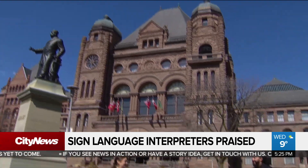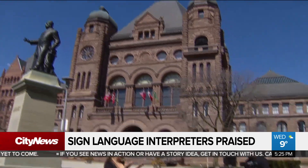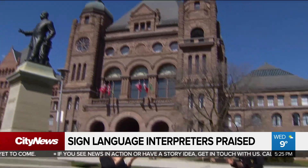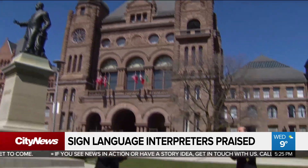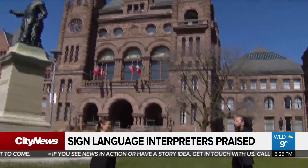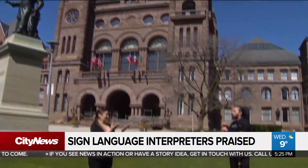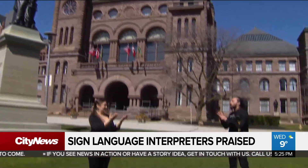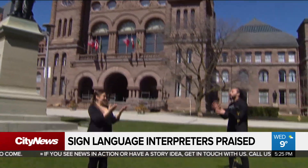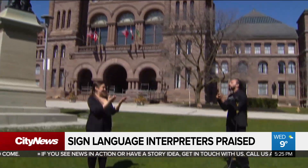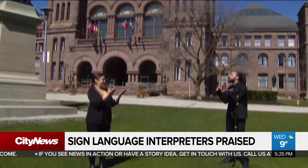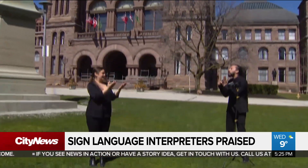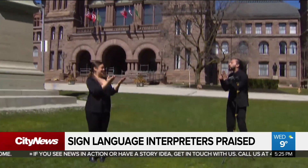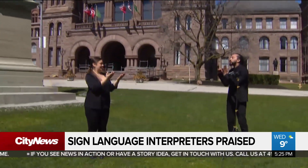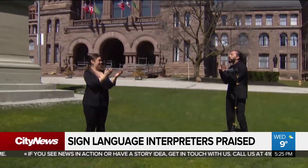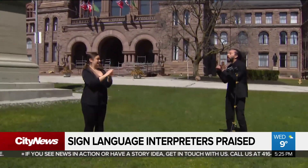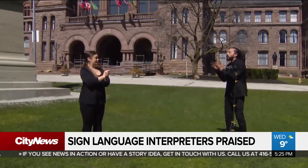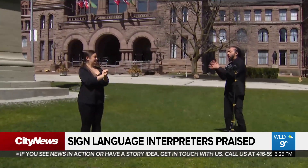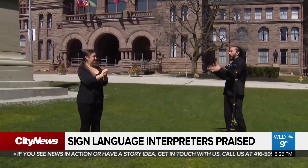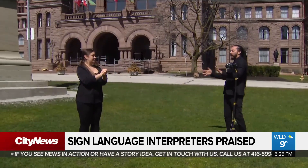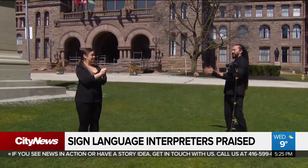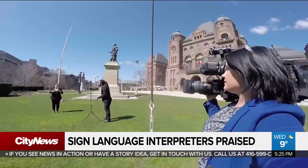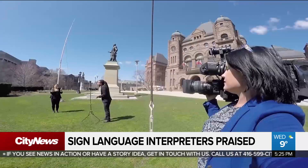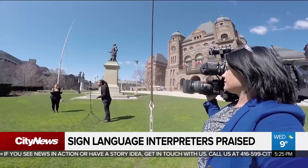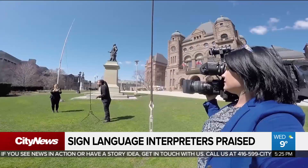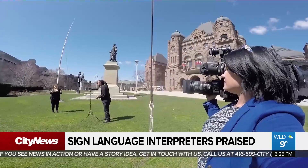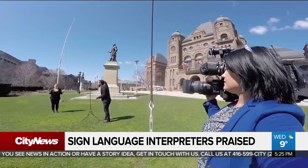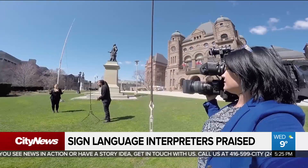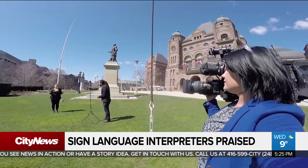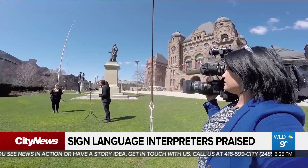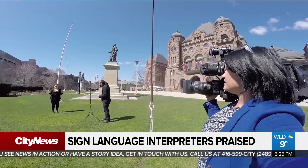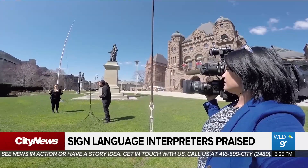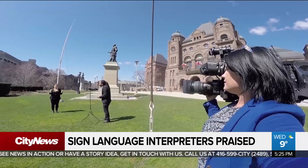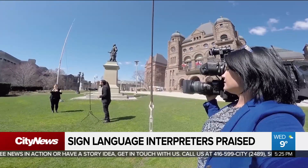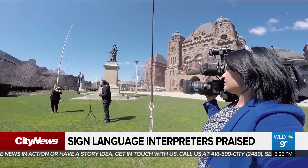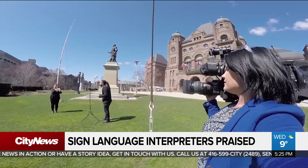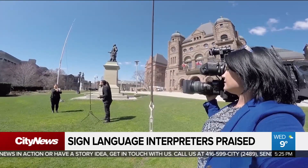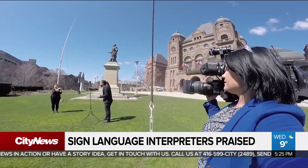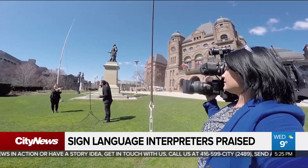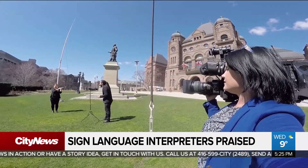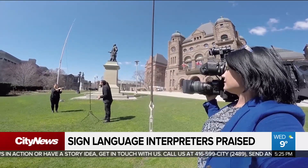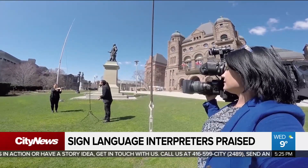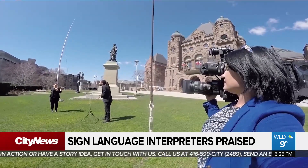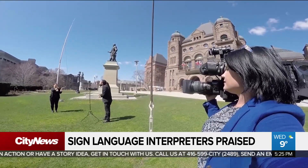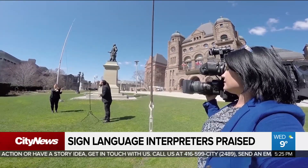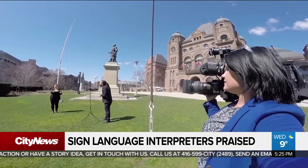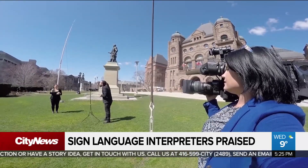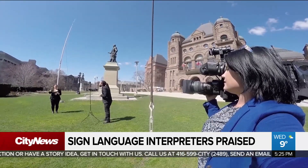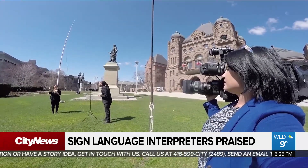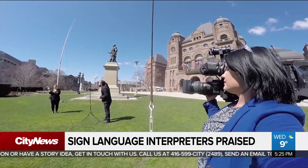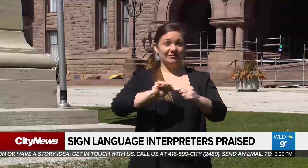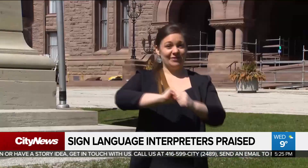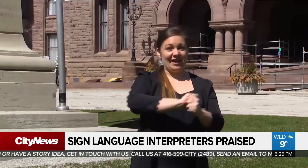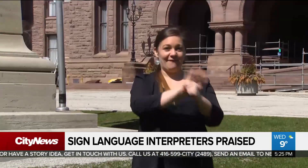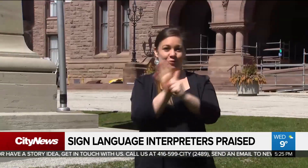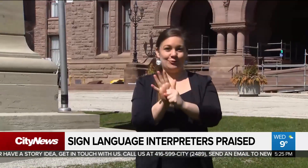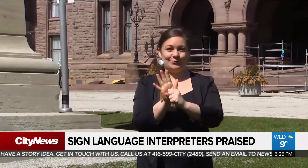COVID-19 is a new virus, a new sign had to be created to communicate about it. COVID